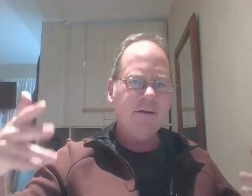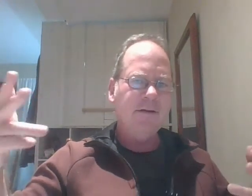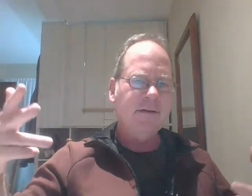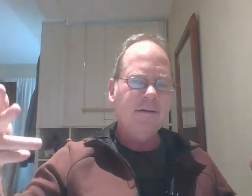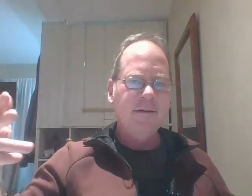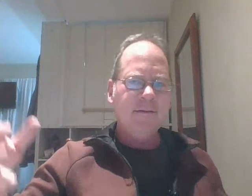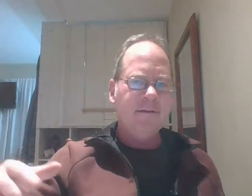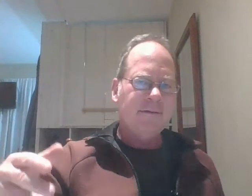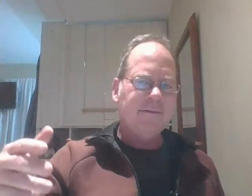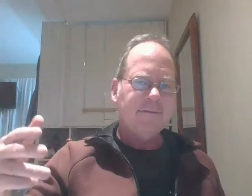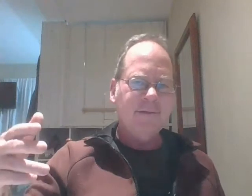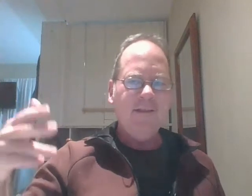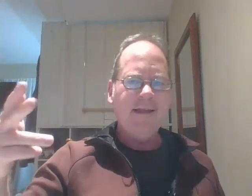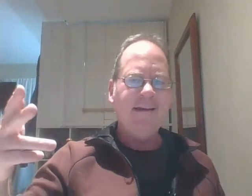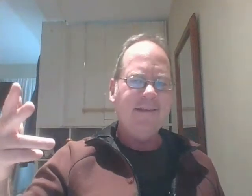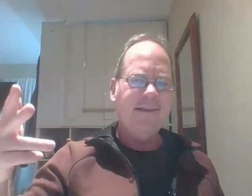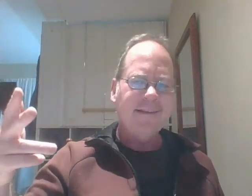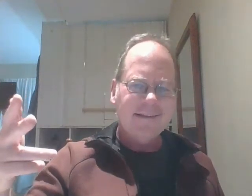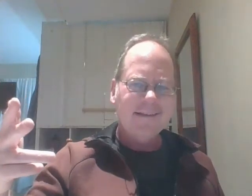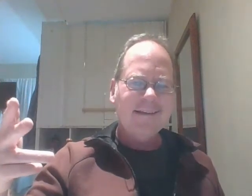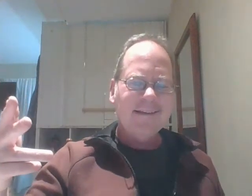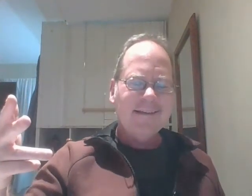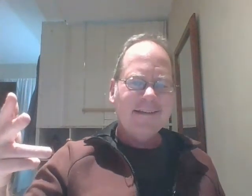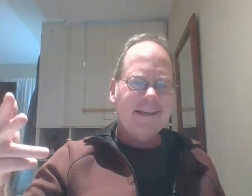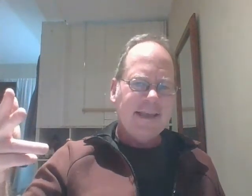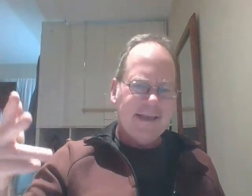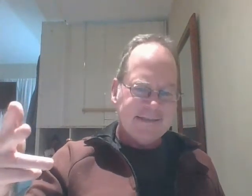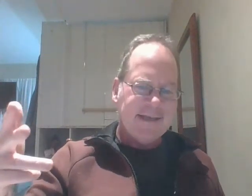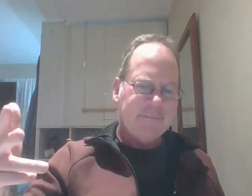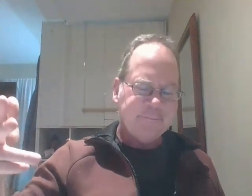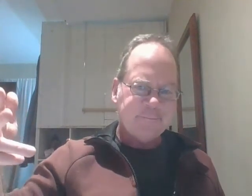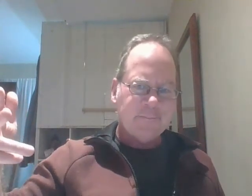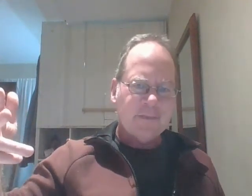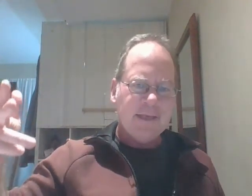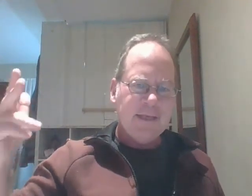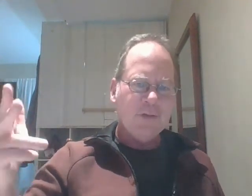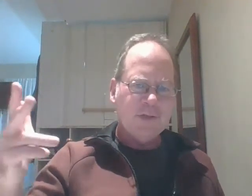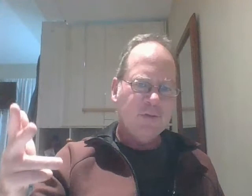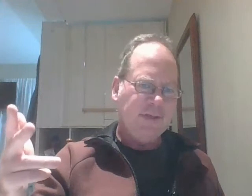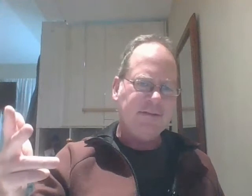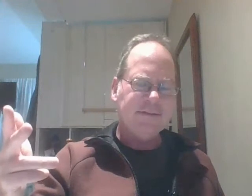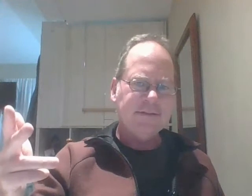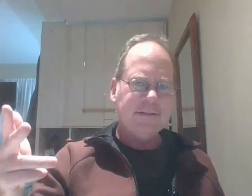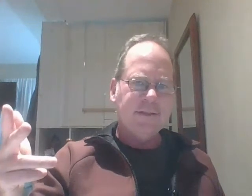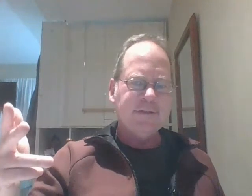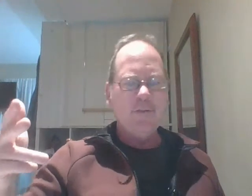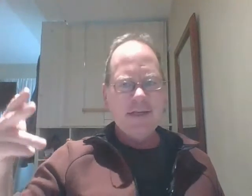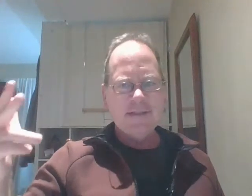all that kind of thing and he said he wouldn't do it so in his case